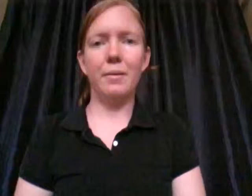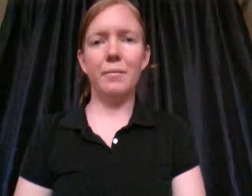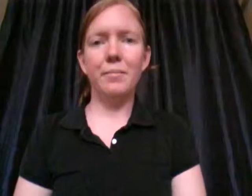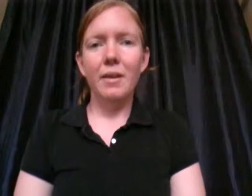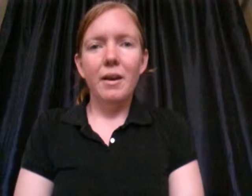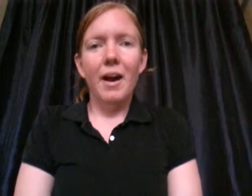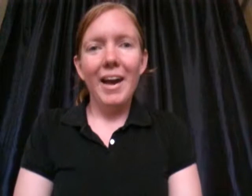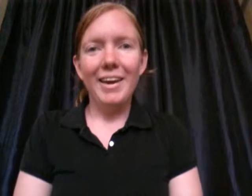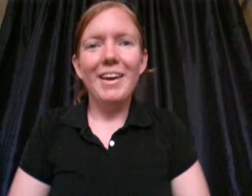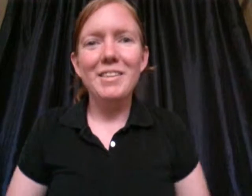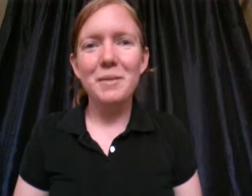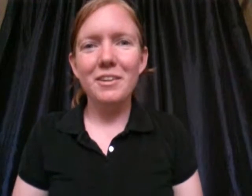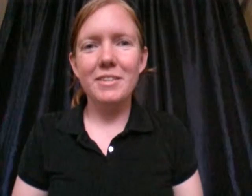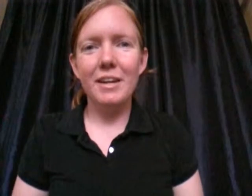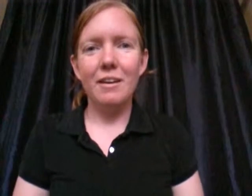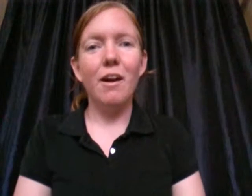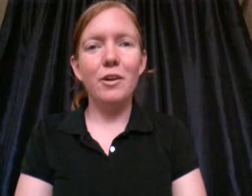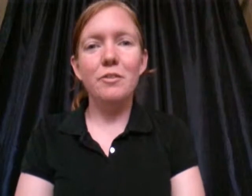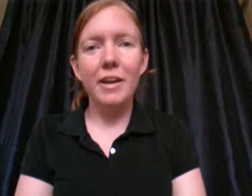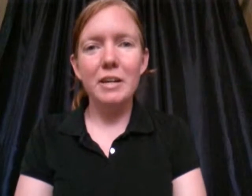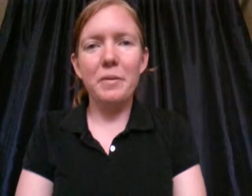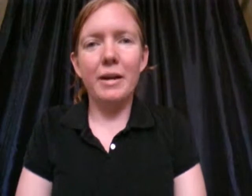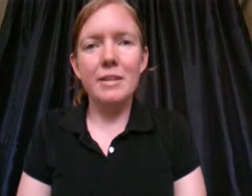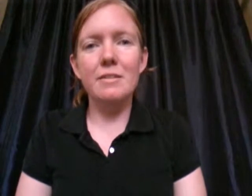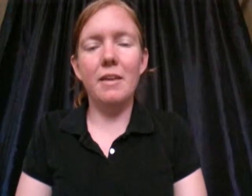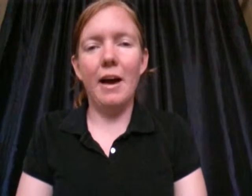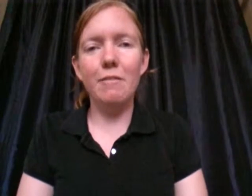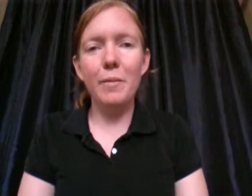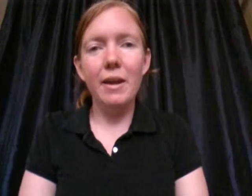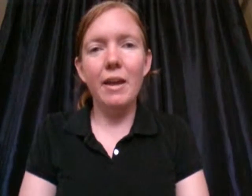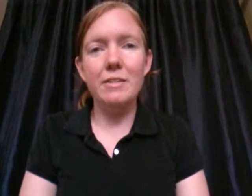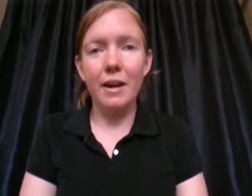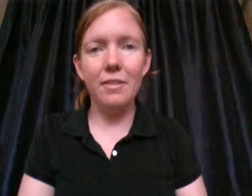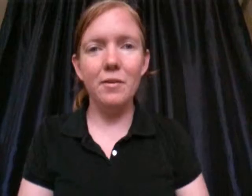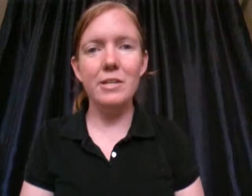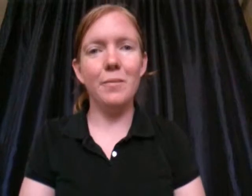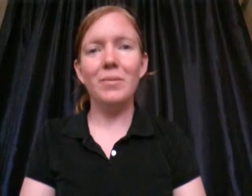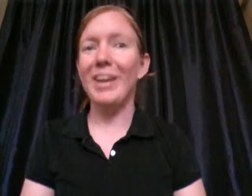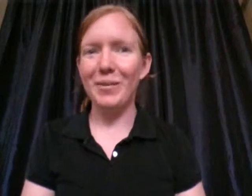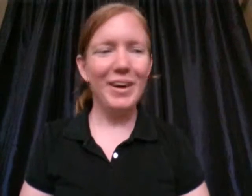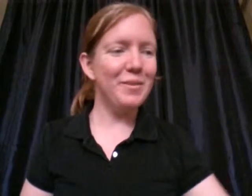Hi! It's me, Christina. Are you ready to practice the alphabet and sign language? Here we go!